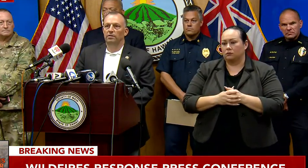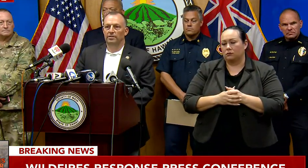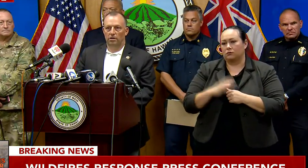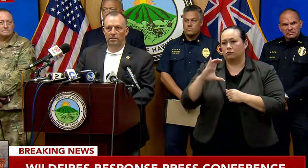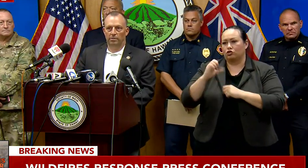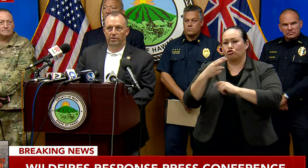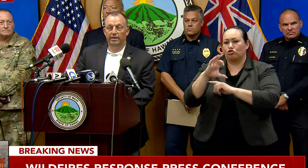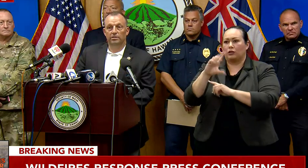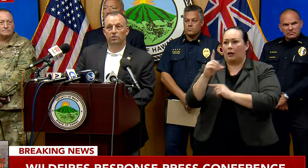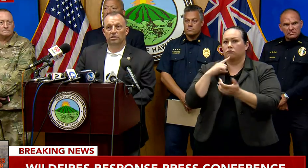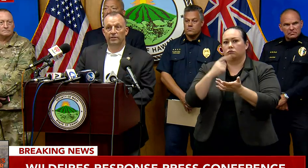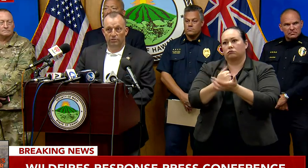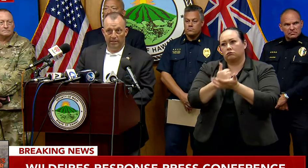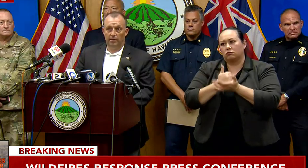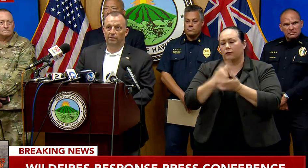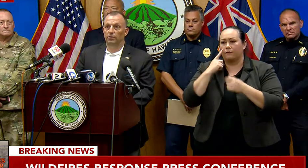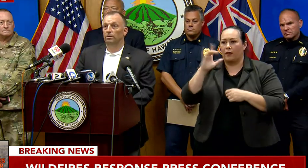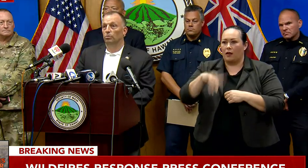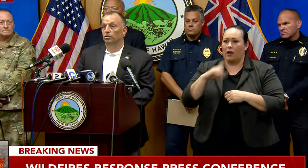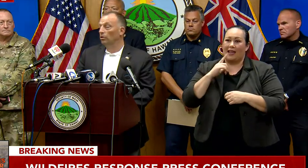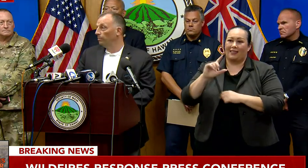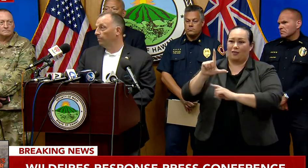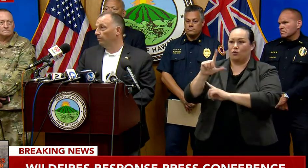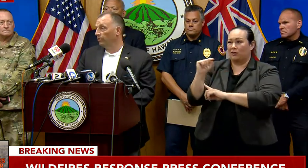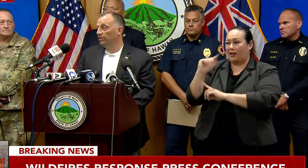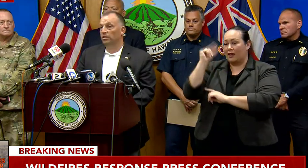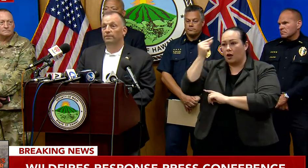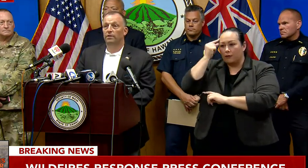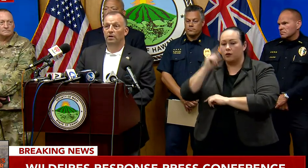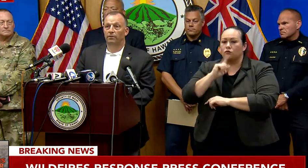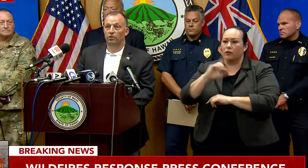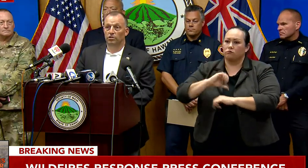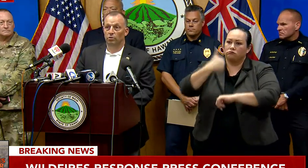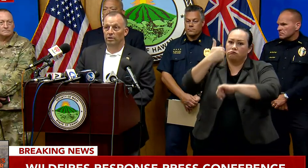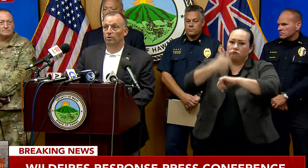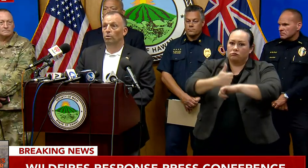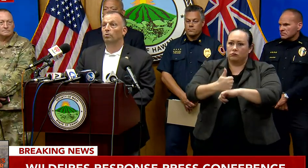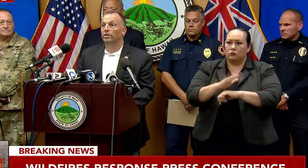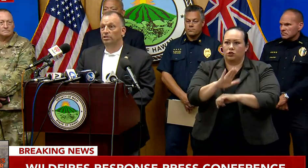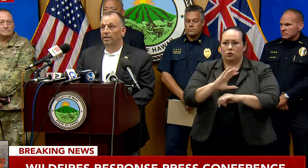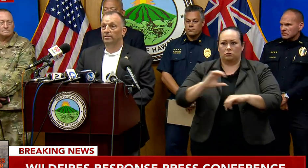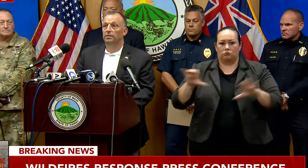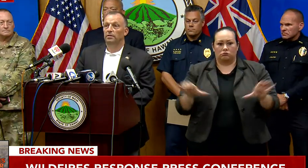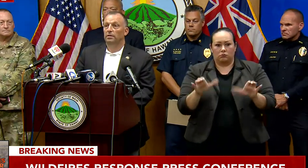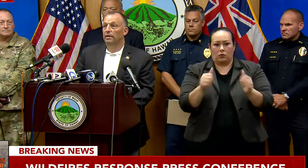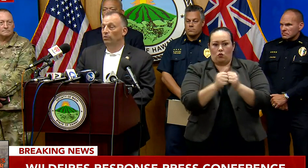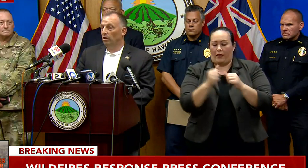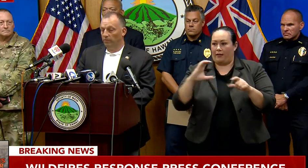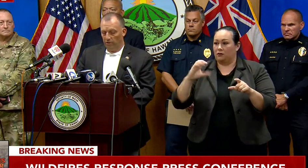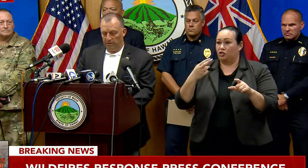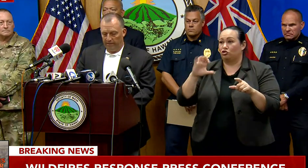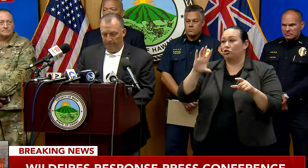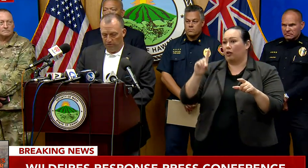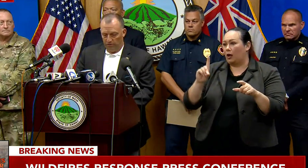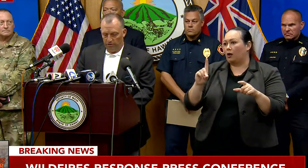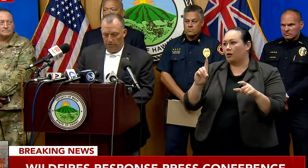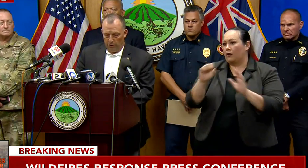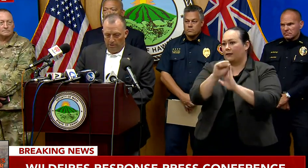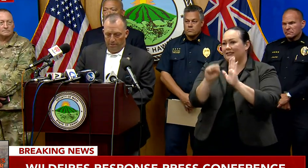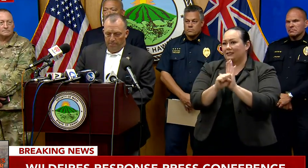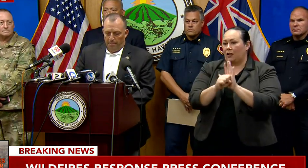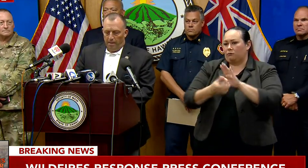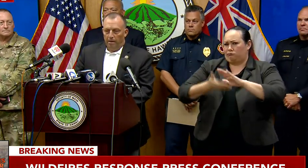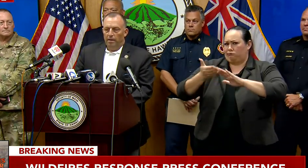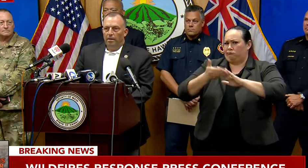center has gone into place courtesy of Lieutenant Governor. We're so appreciative of her extraordinary work with Chad and with all of our state officials.